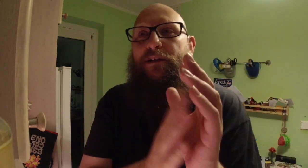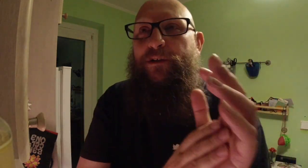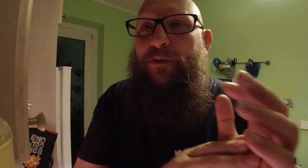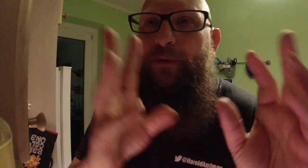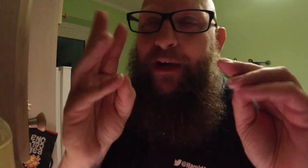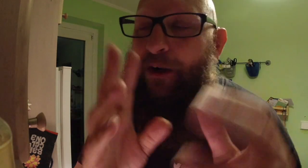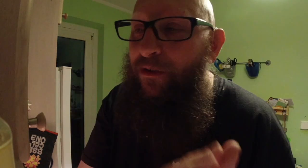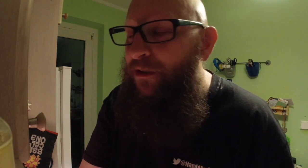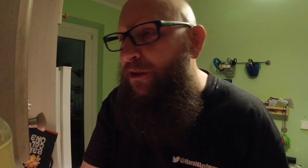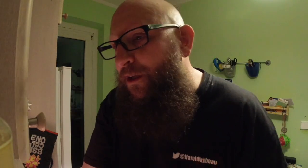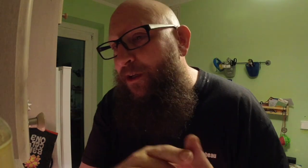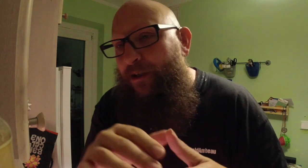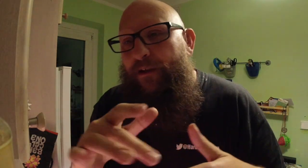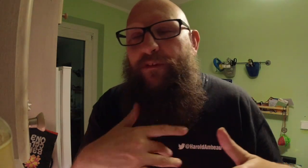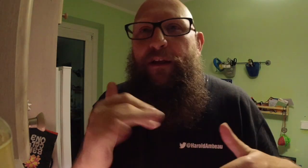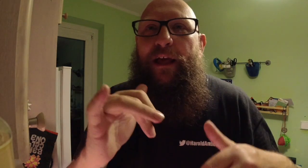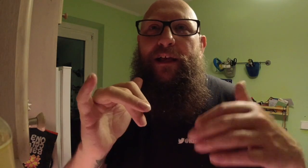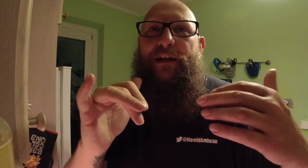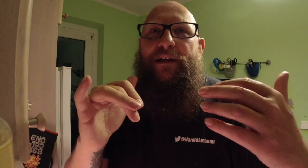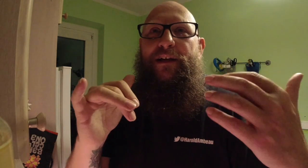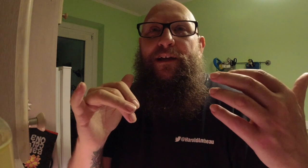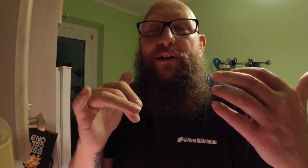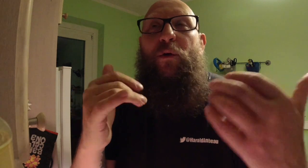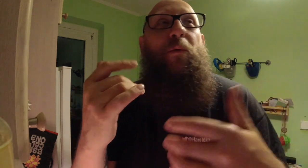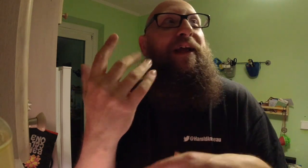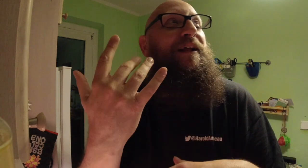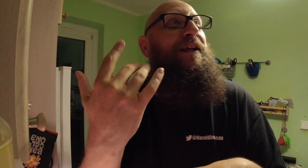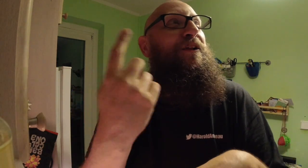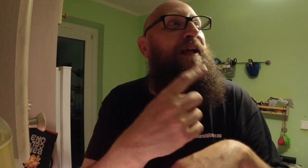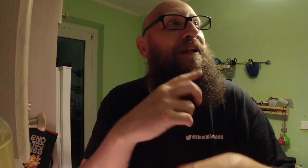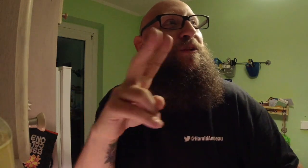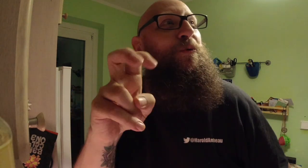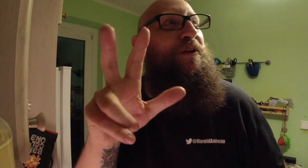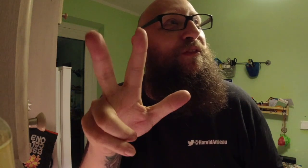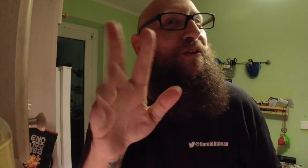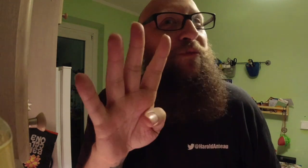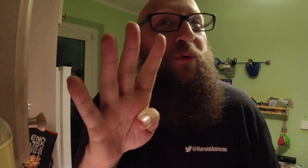Wow. I feel like. So wait. Today is 234.